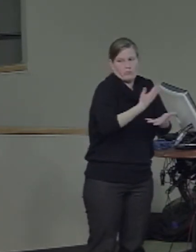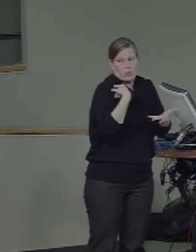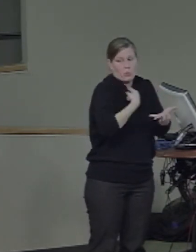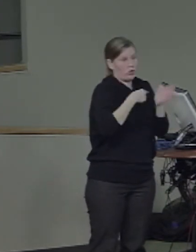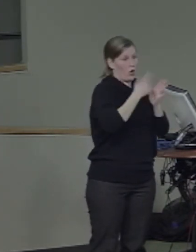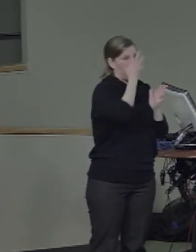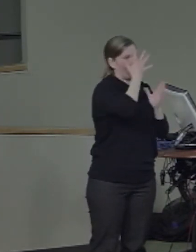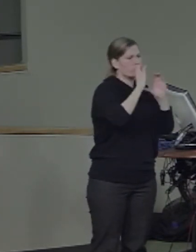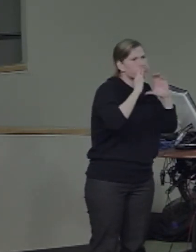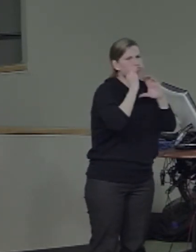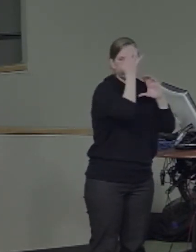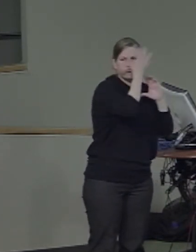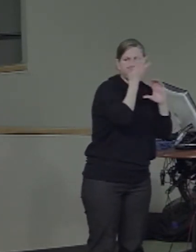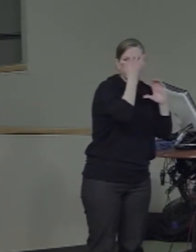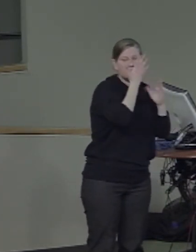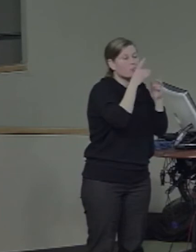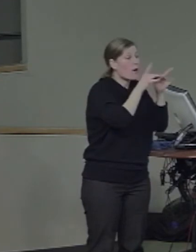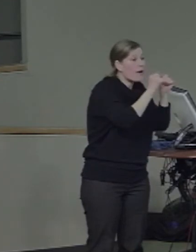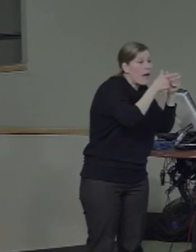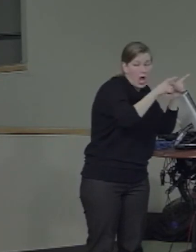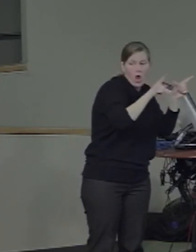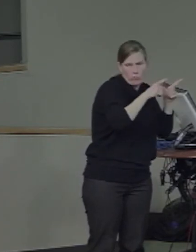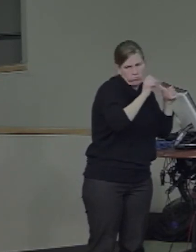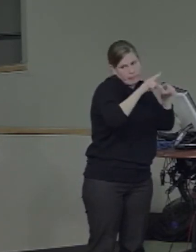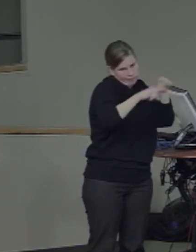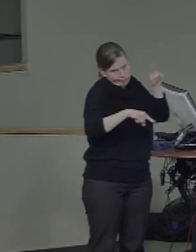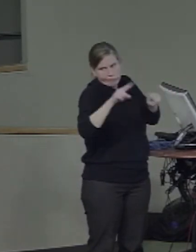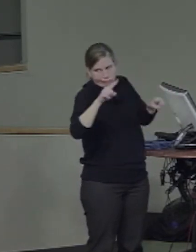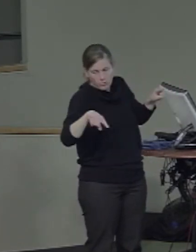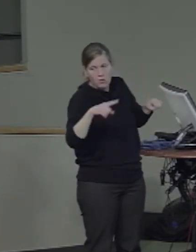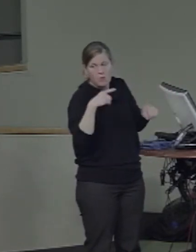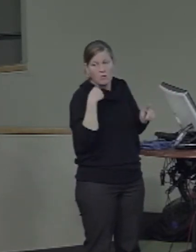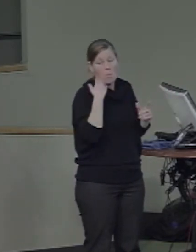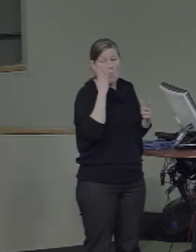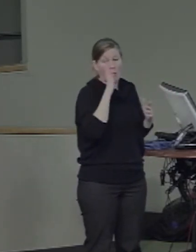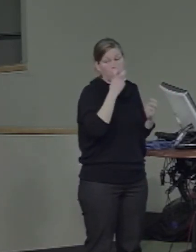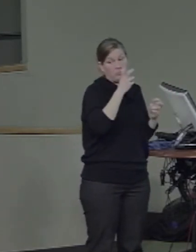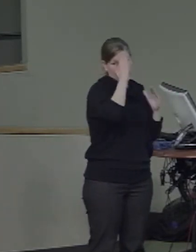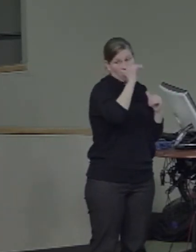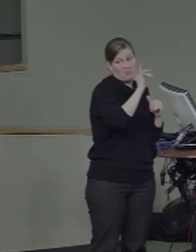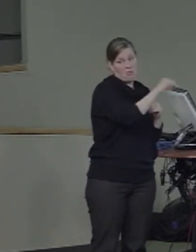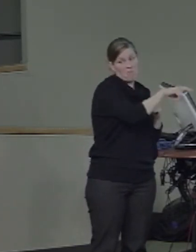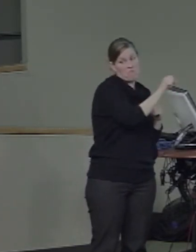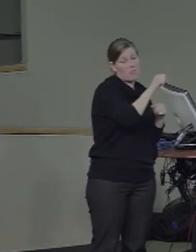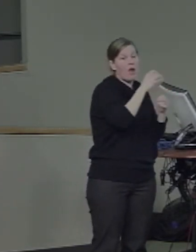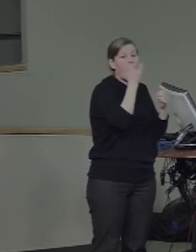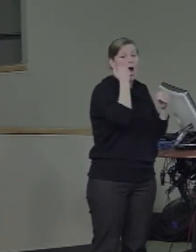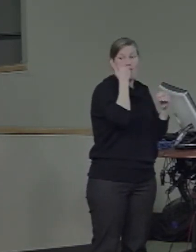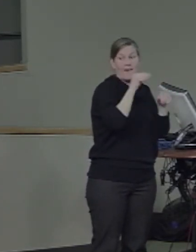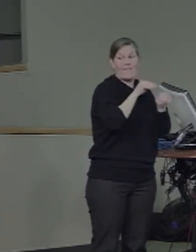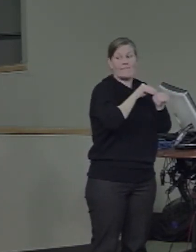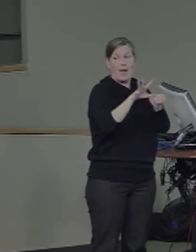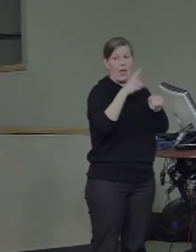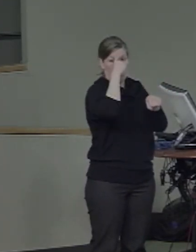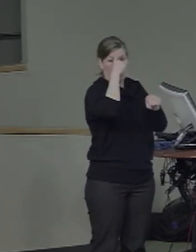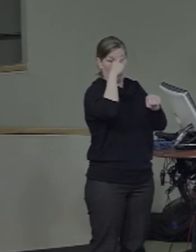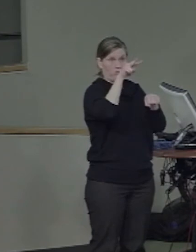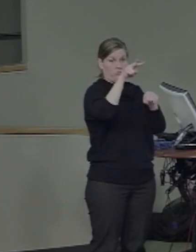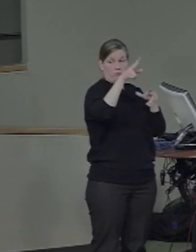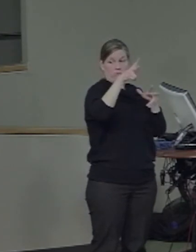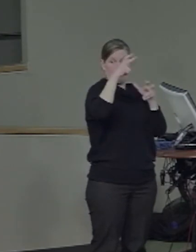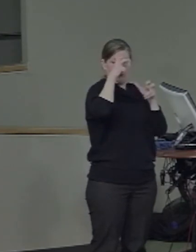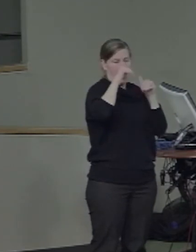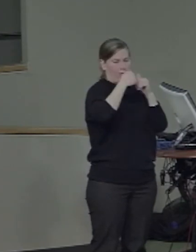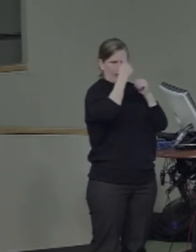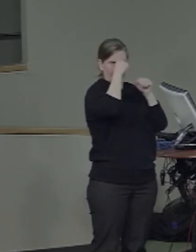language or not, would be expected to alter how the system learns. So if, let's say, a face is less